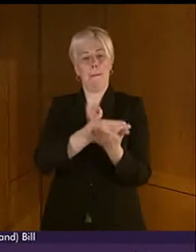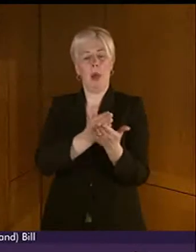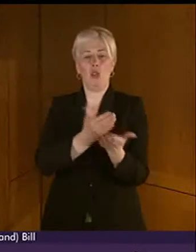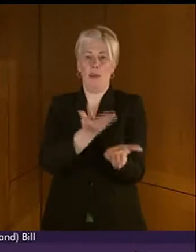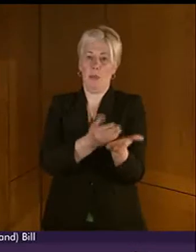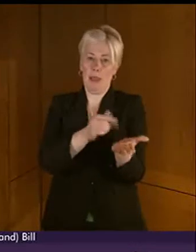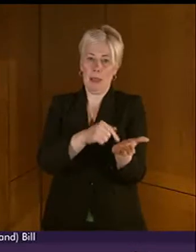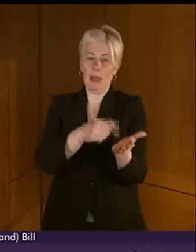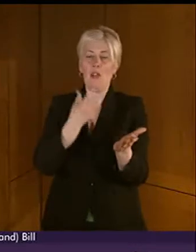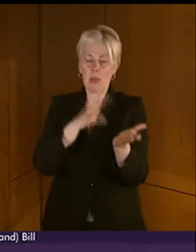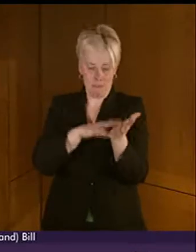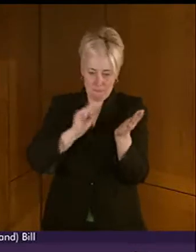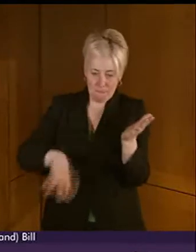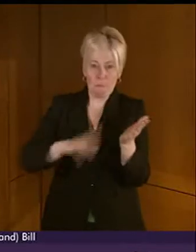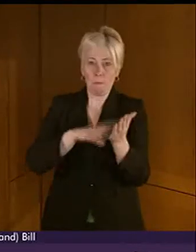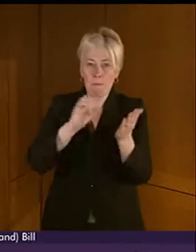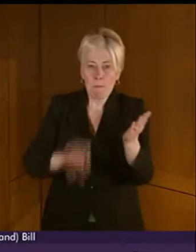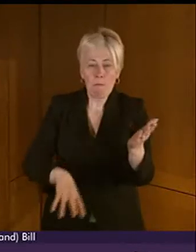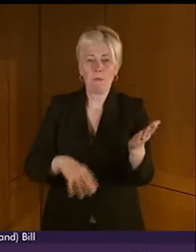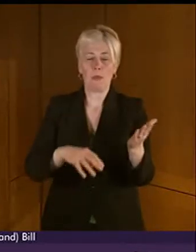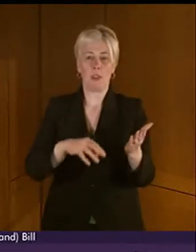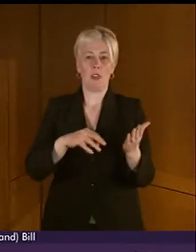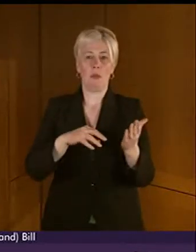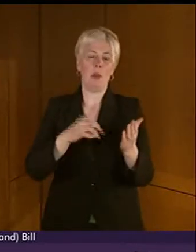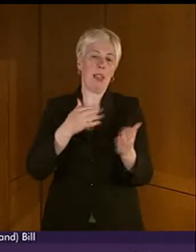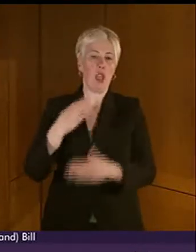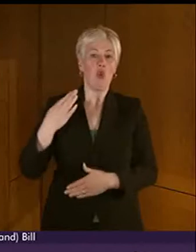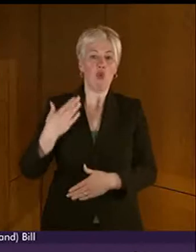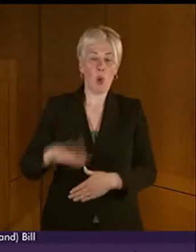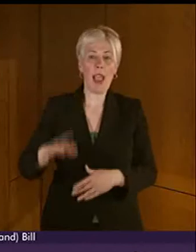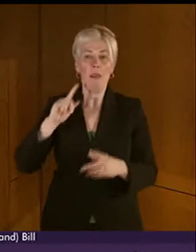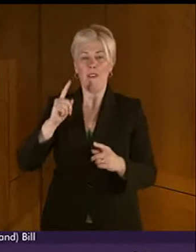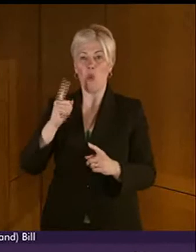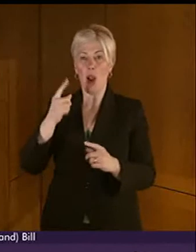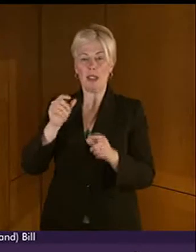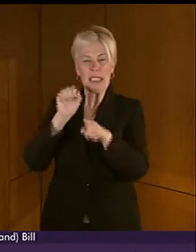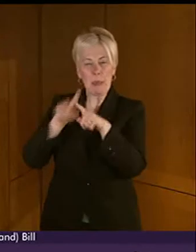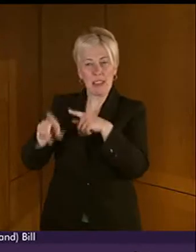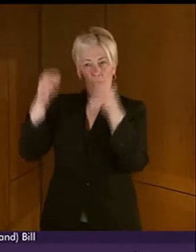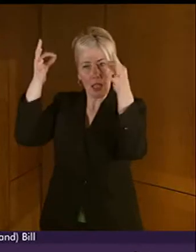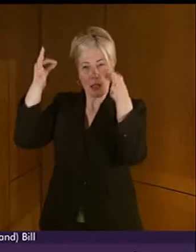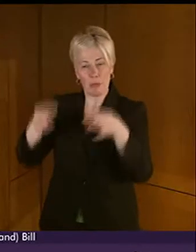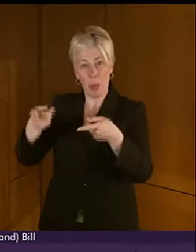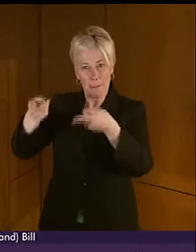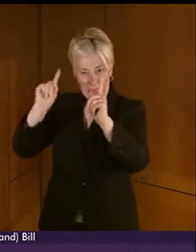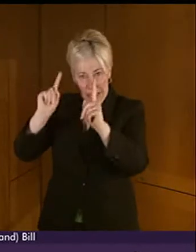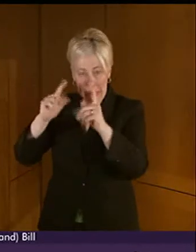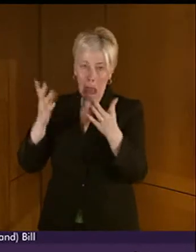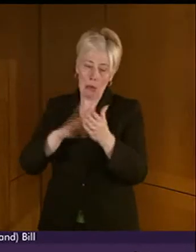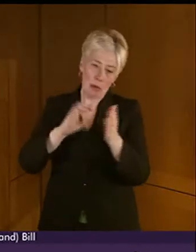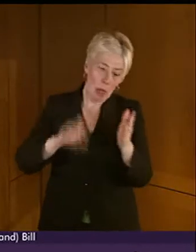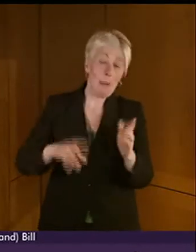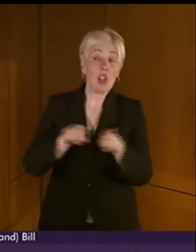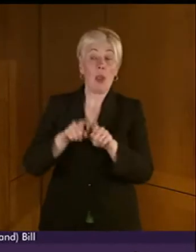have been dropped, such as the requirement for a minister that has already agreed, or indeed proposed